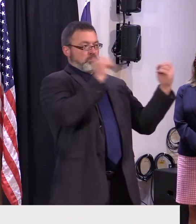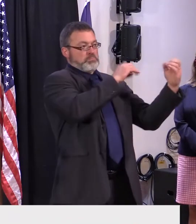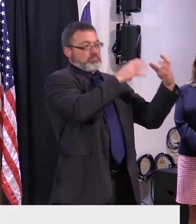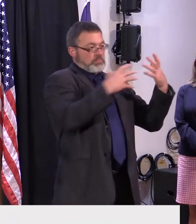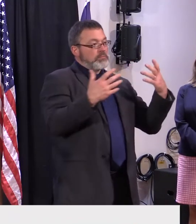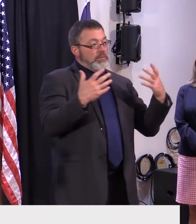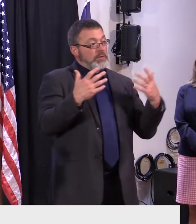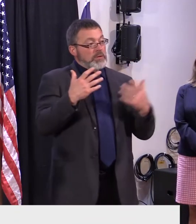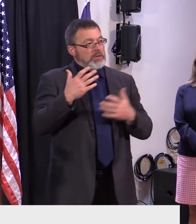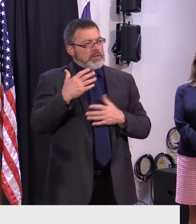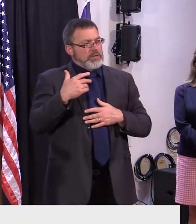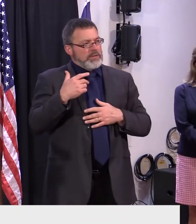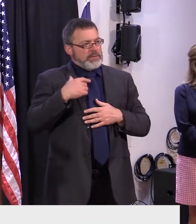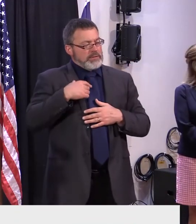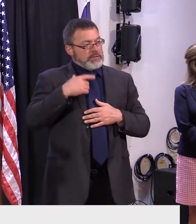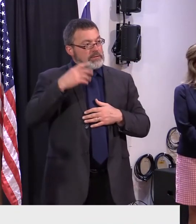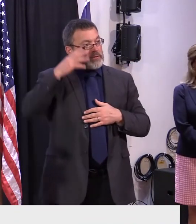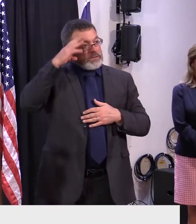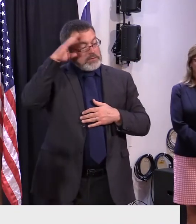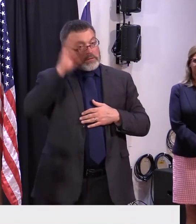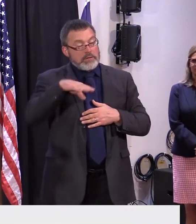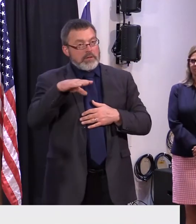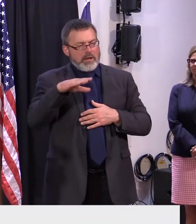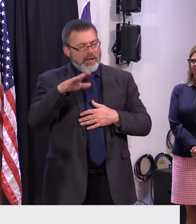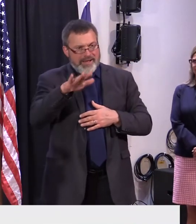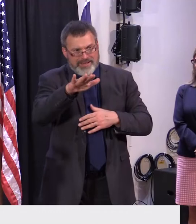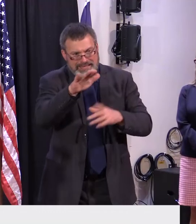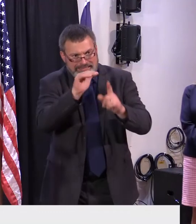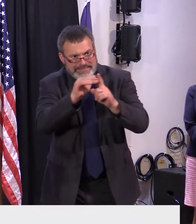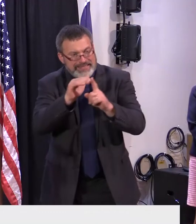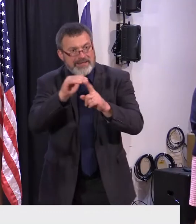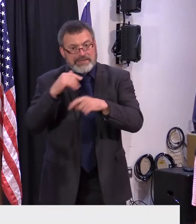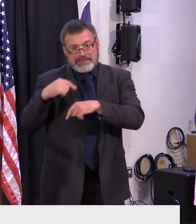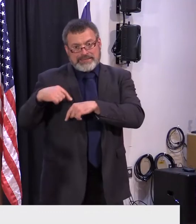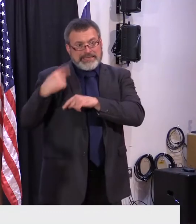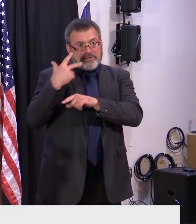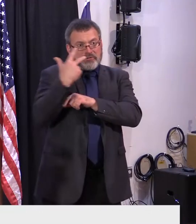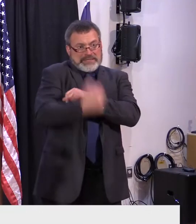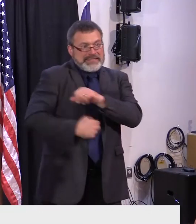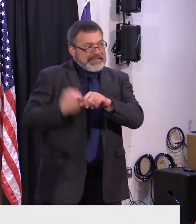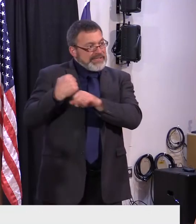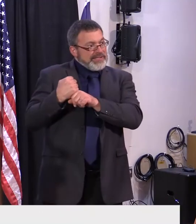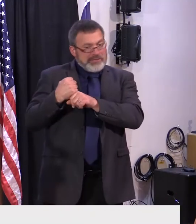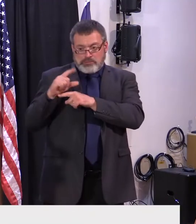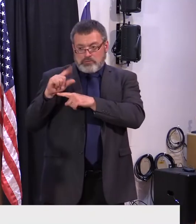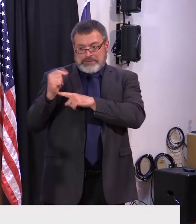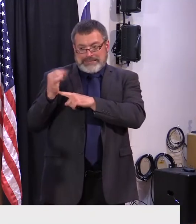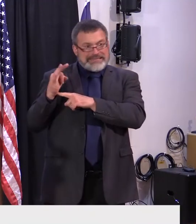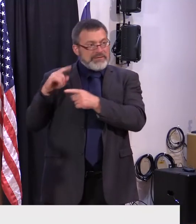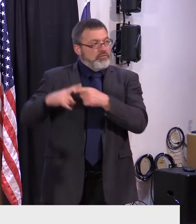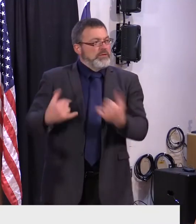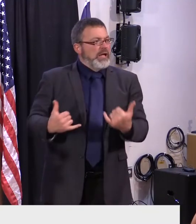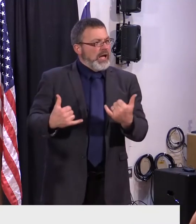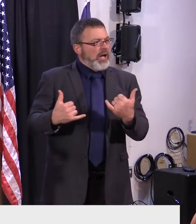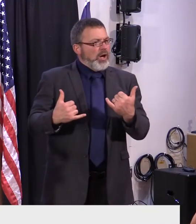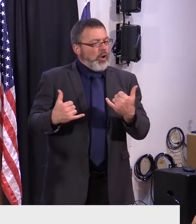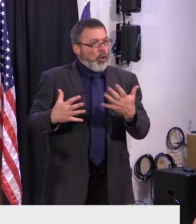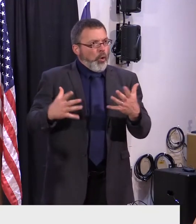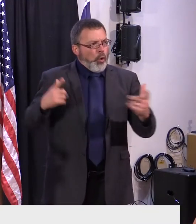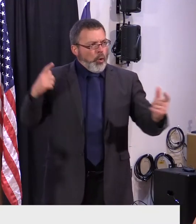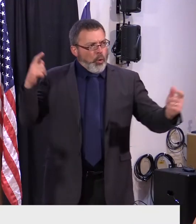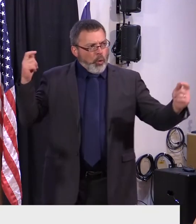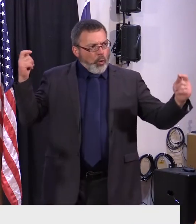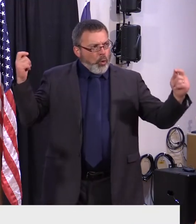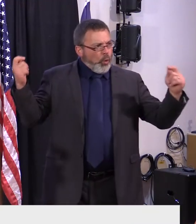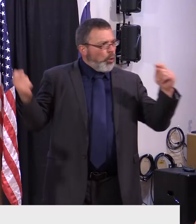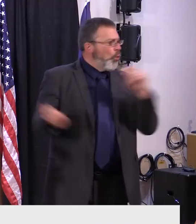even over the last three years uh i think uh i think by 2035 i don't believe the manufacturers are going